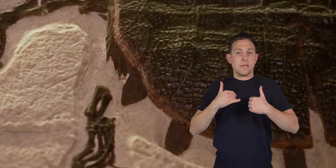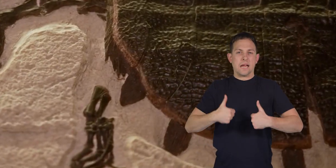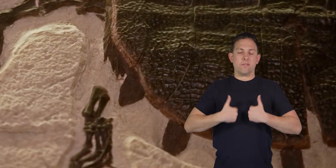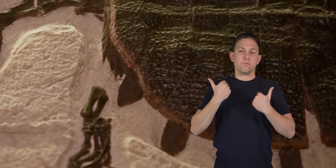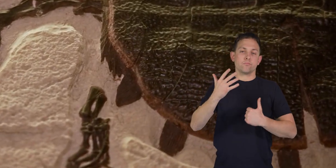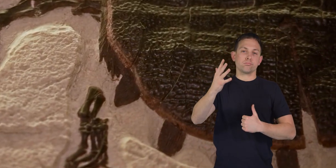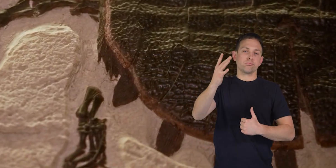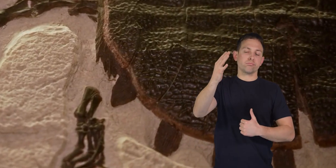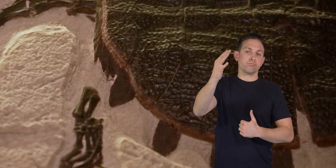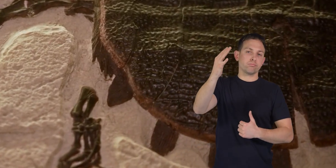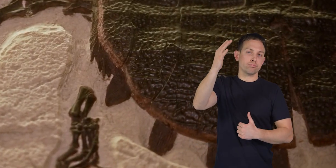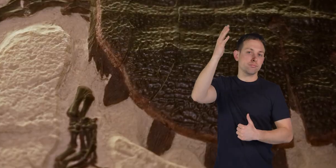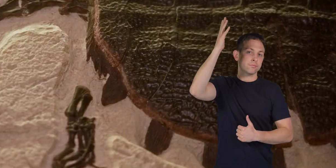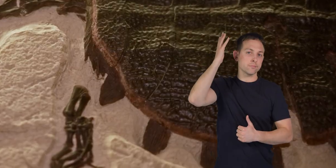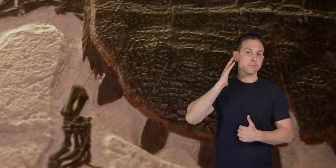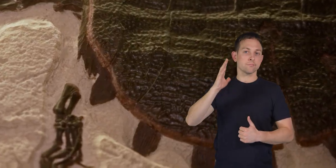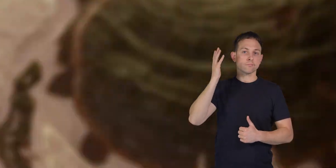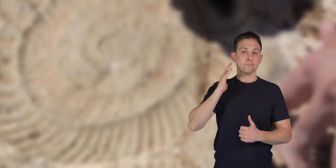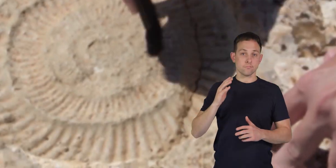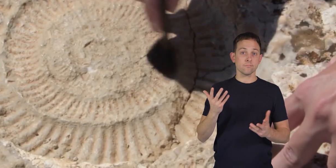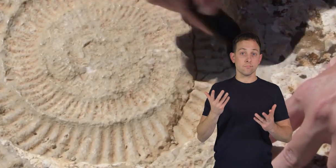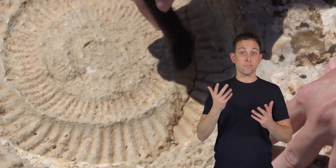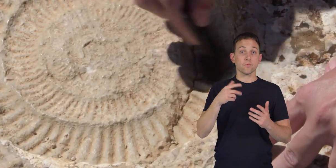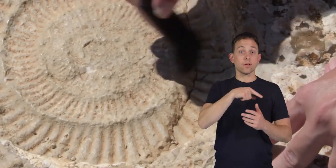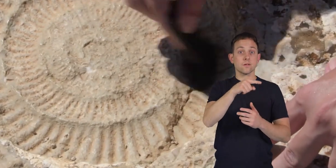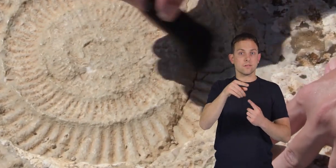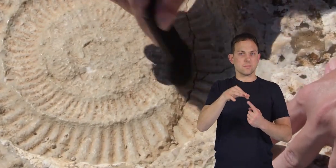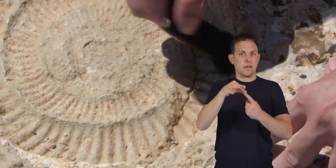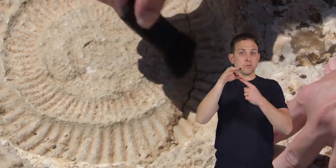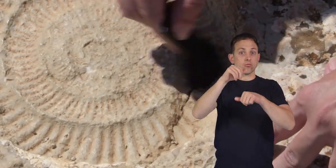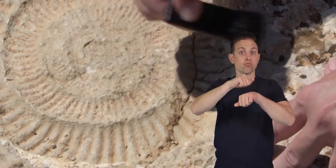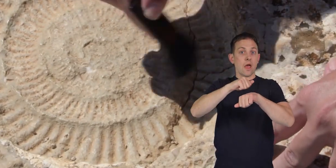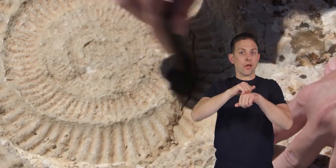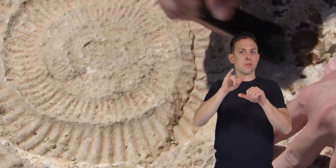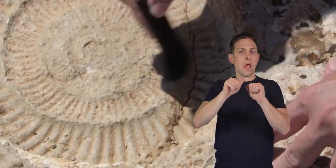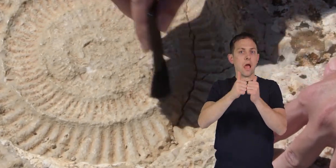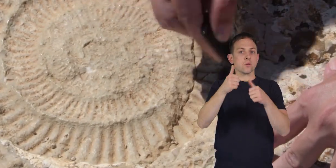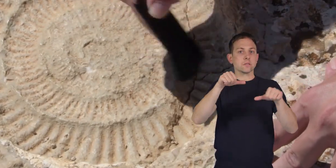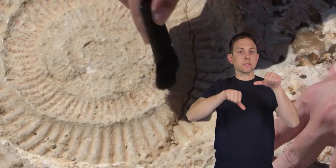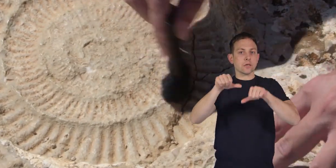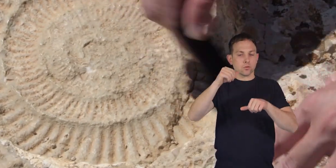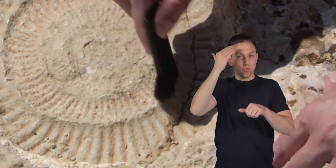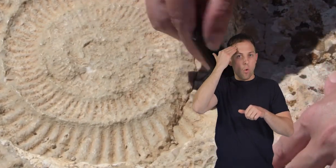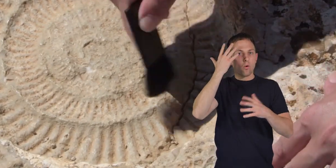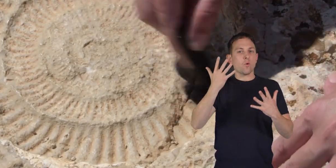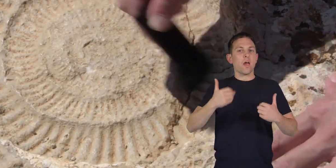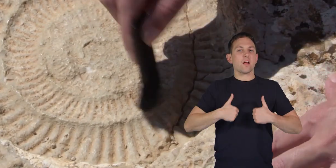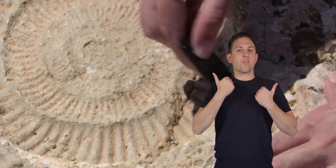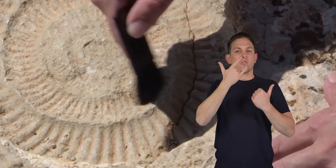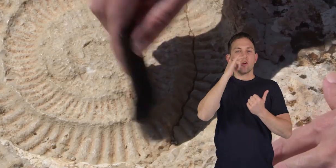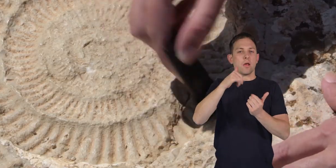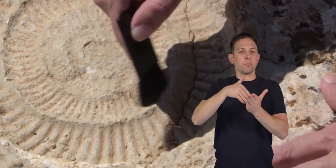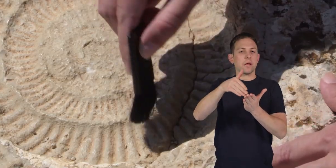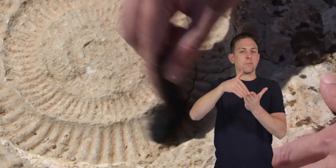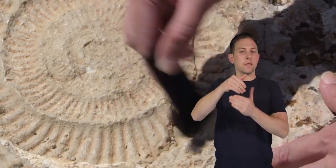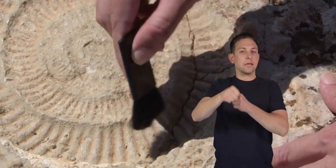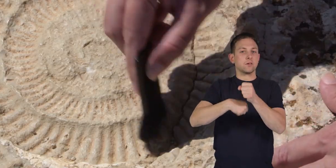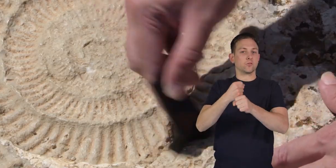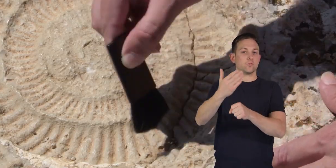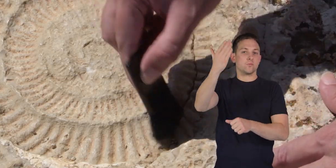lived a long time ago. These special rocks are how scientists know what life was like millions of years in